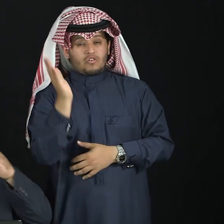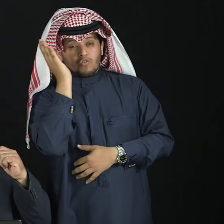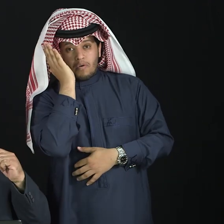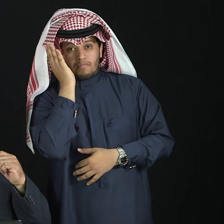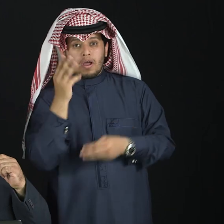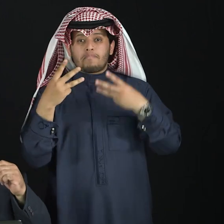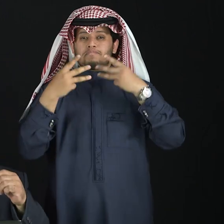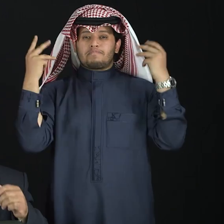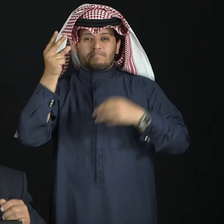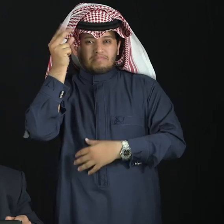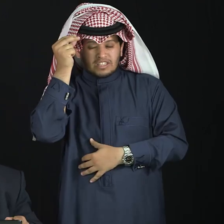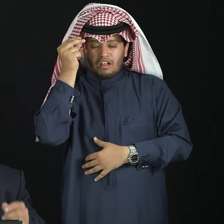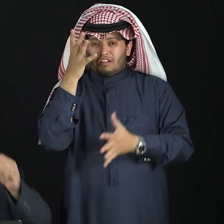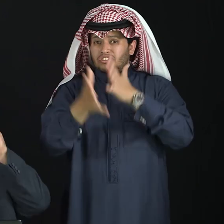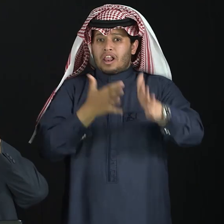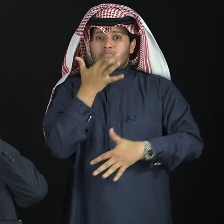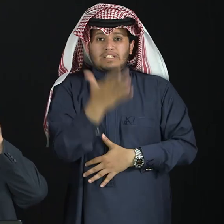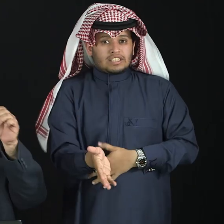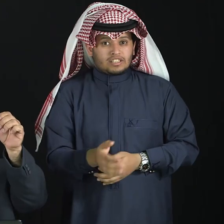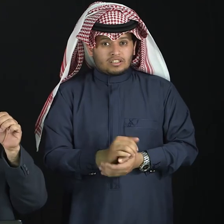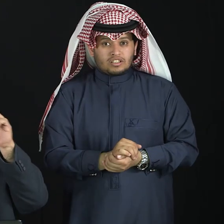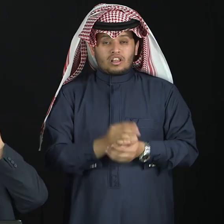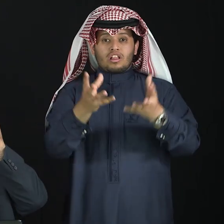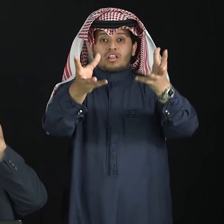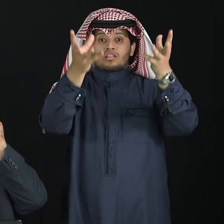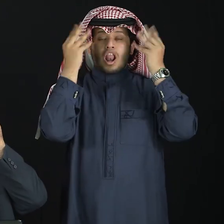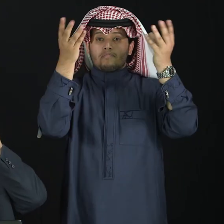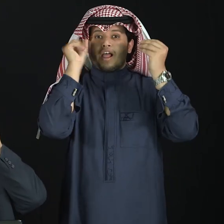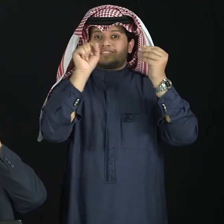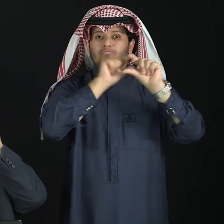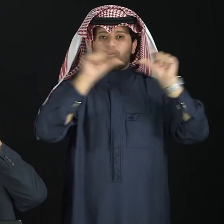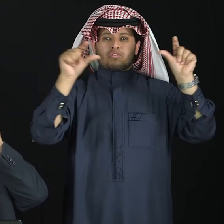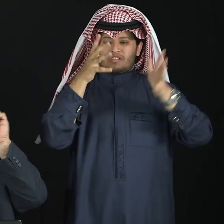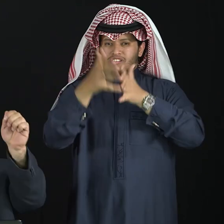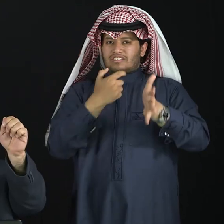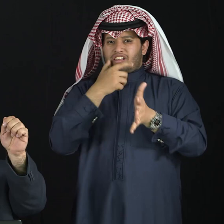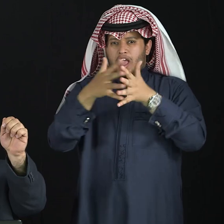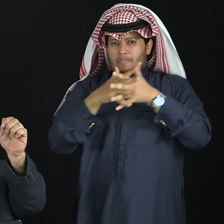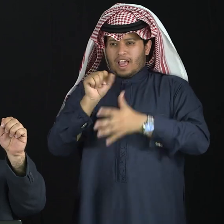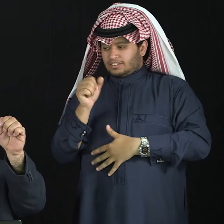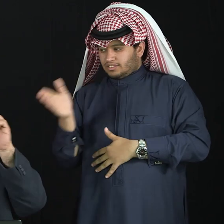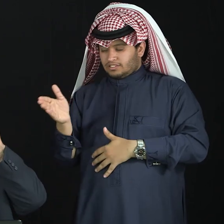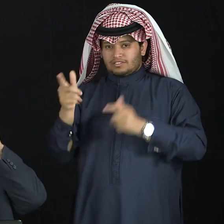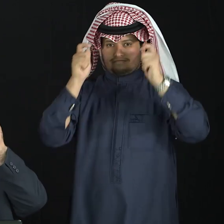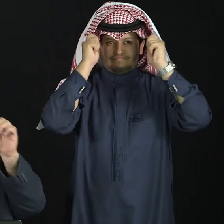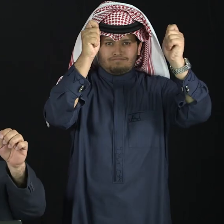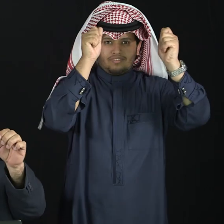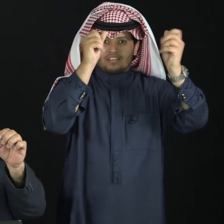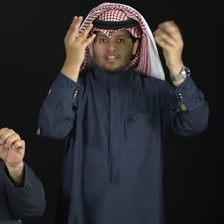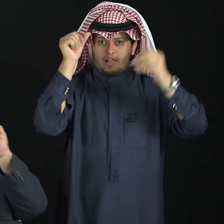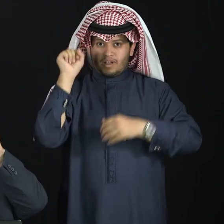cat with the moustaches, teach. Teach, means taking knowledge from your mind, you see,